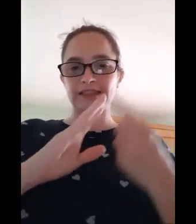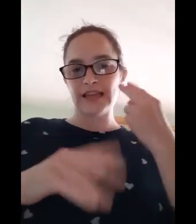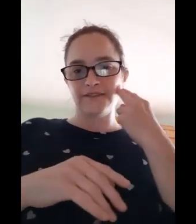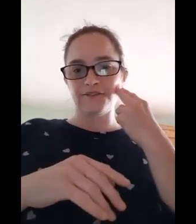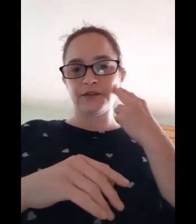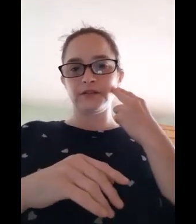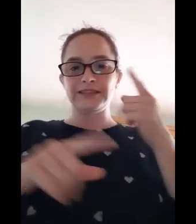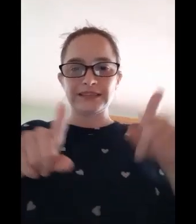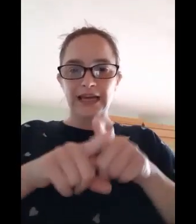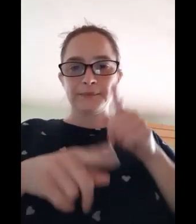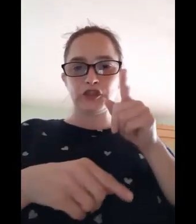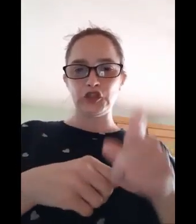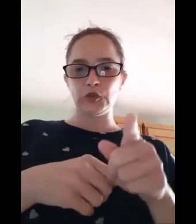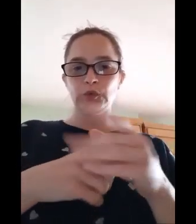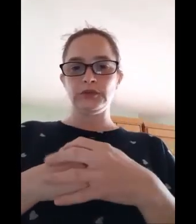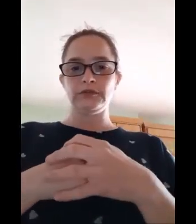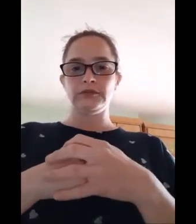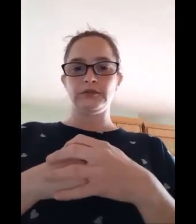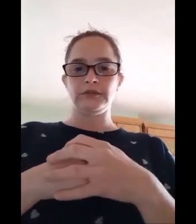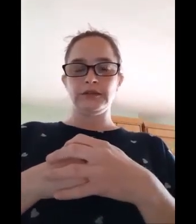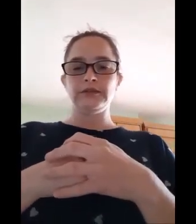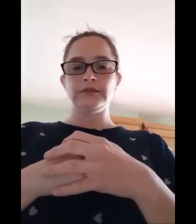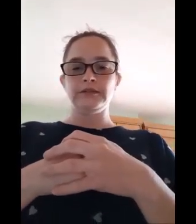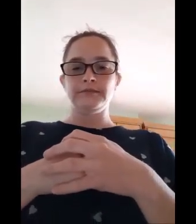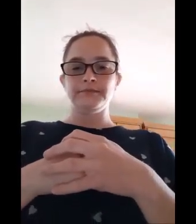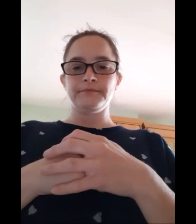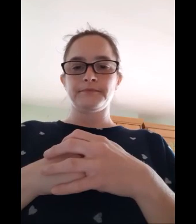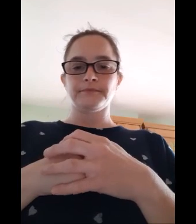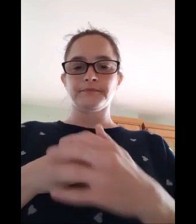deaf the same as you. do